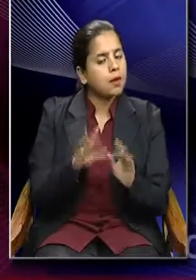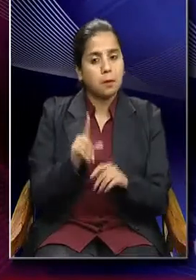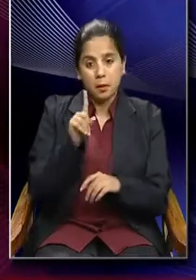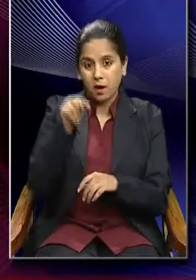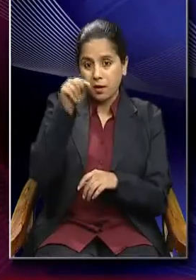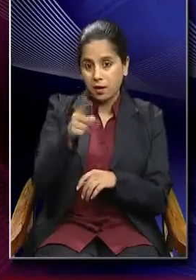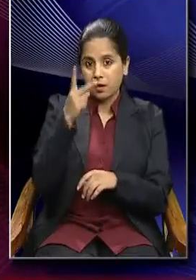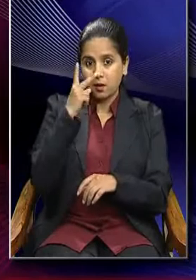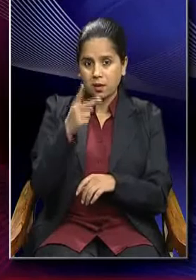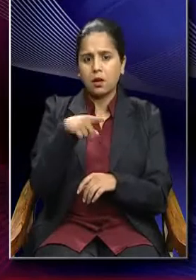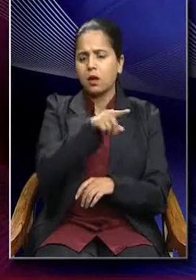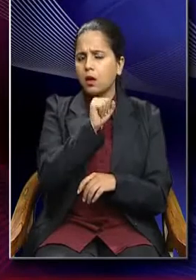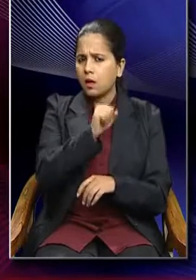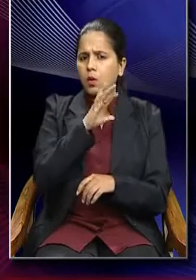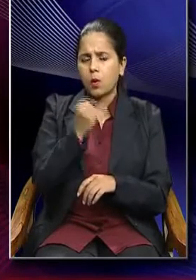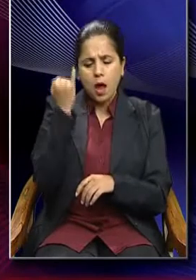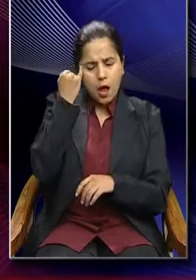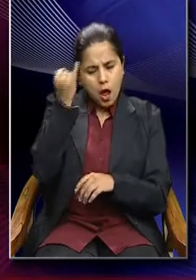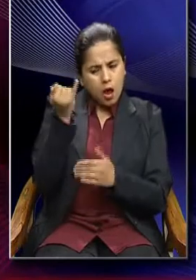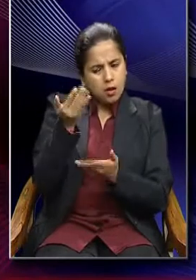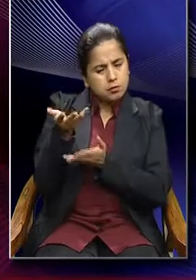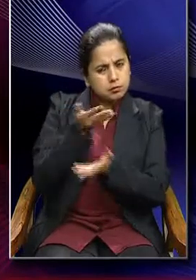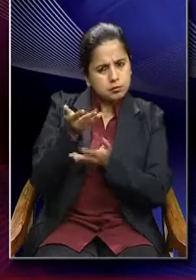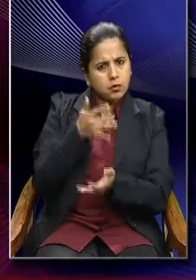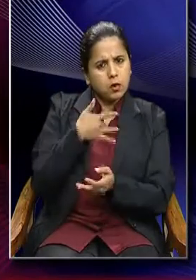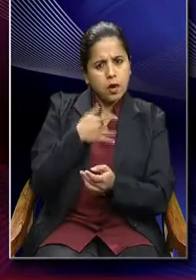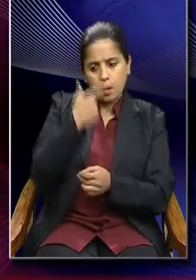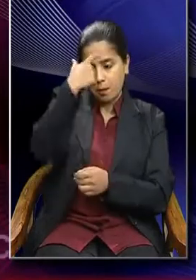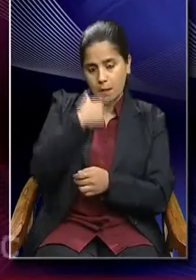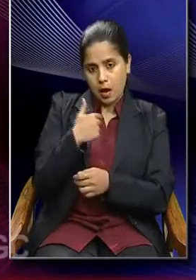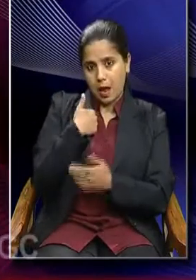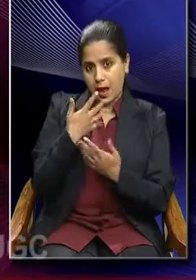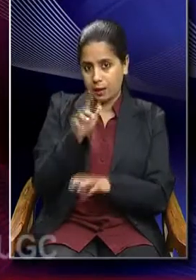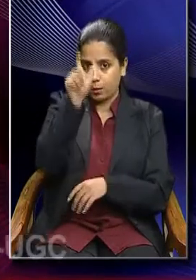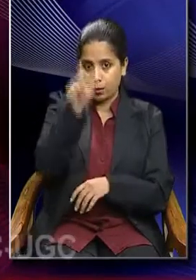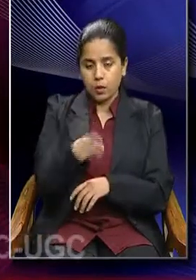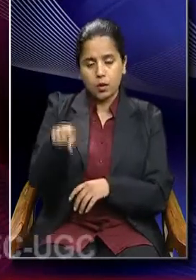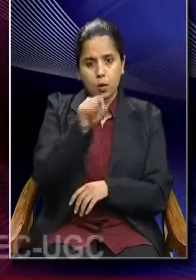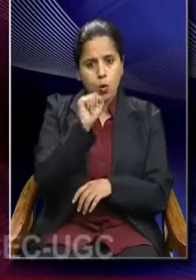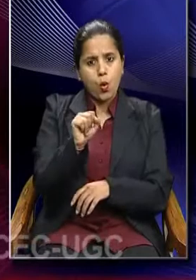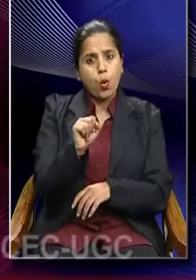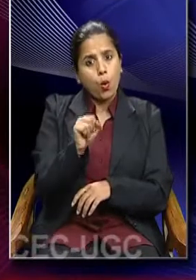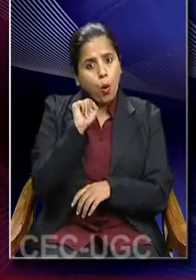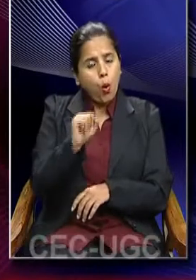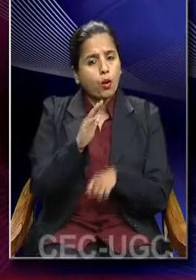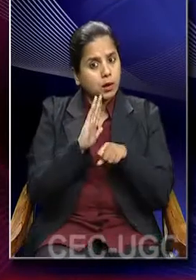But here, he negated the idea that an individual, because of his own